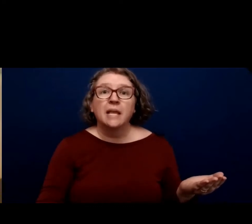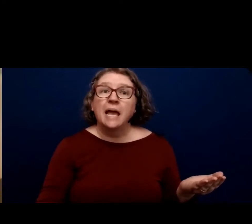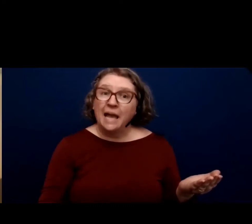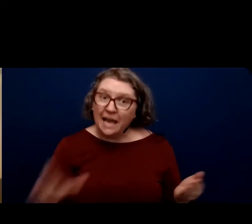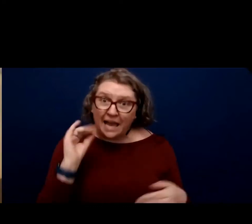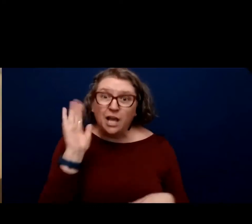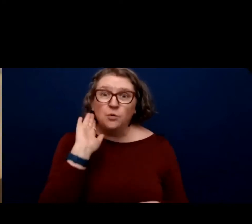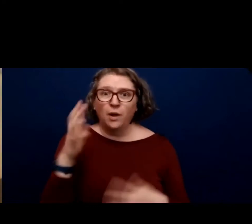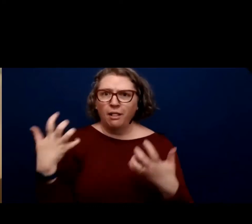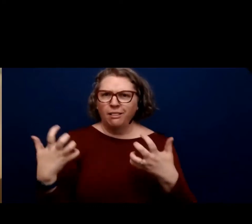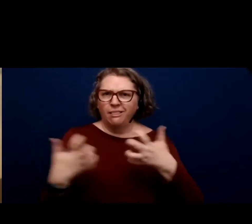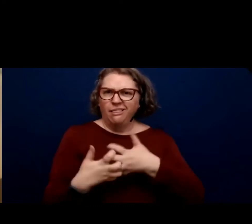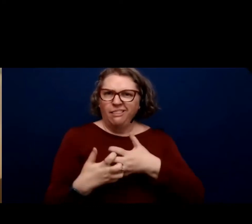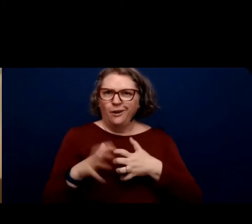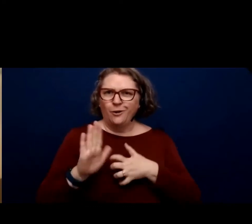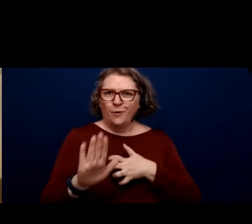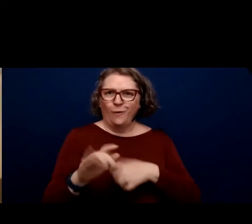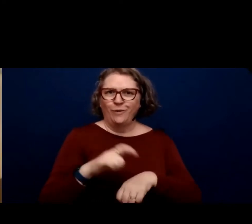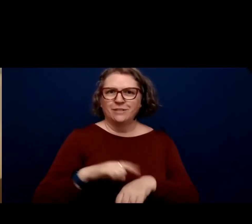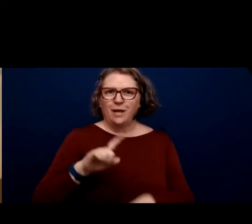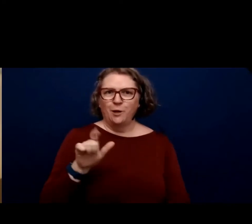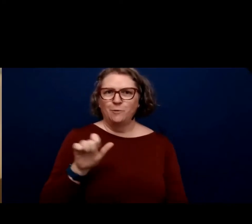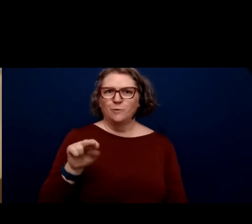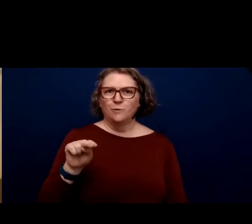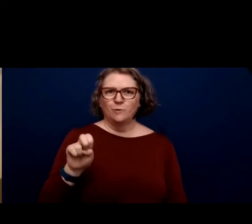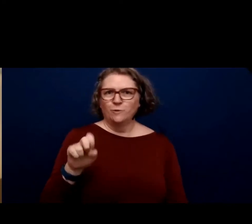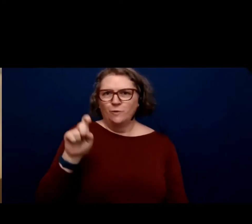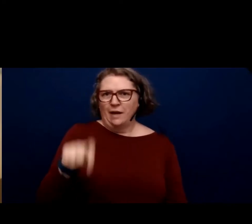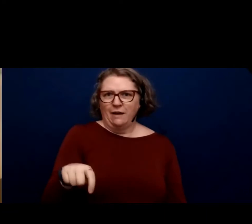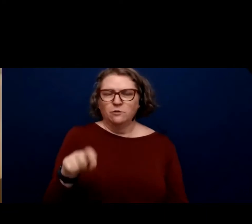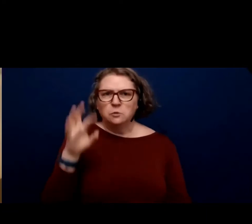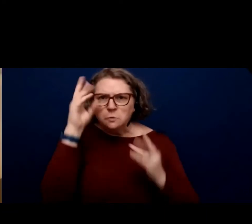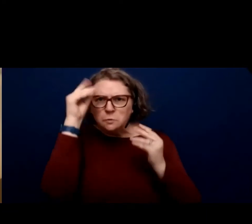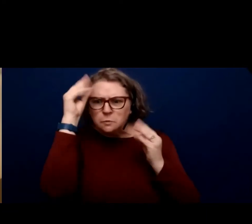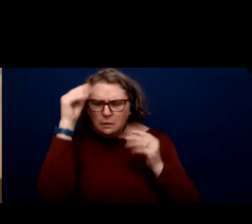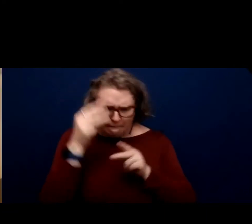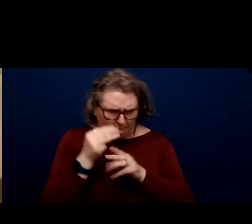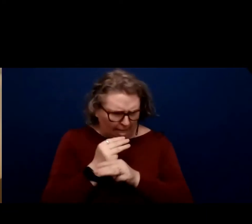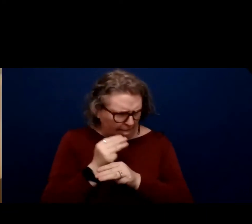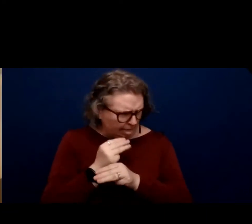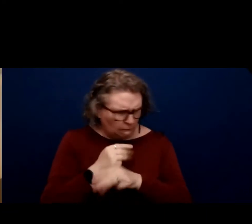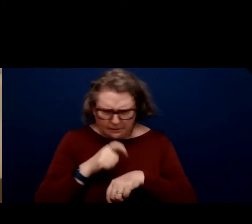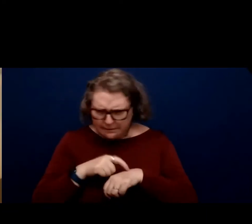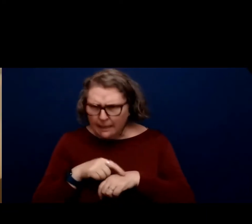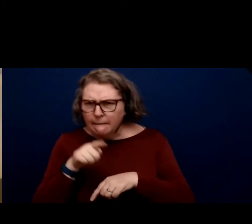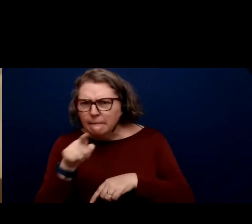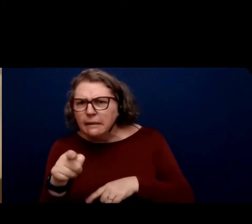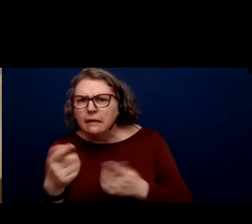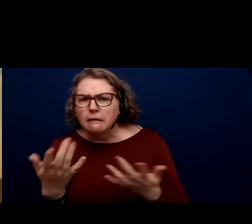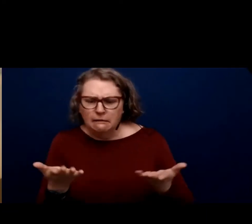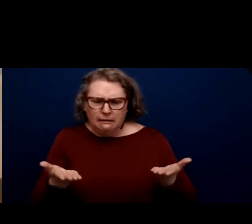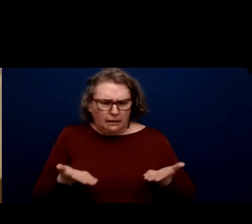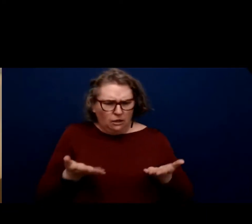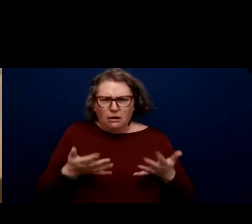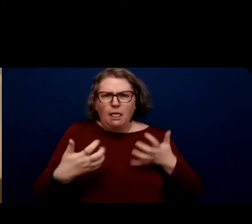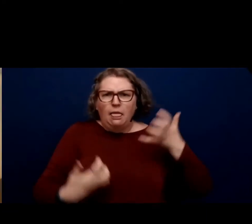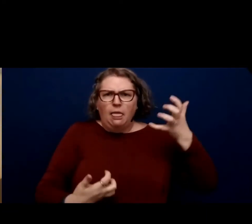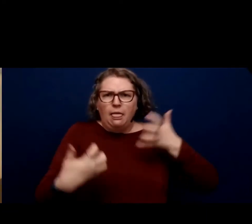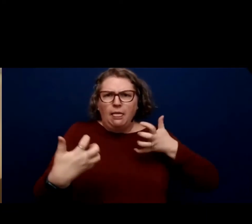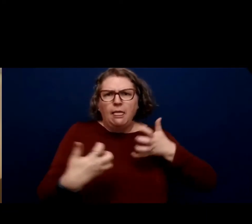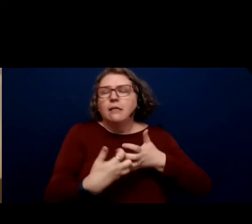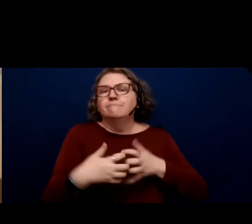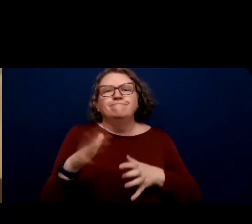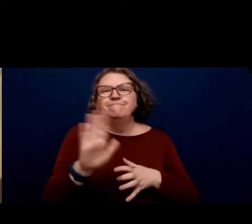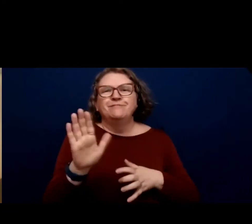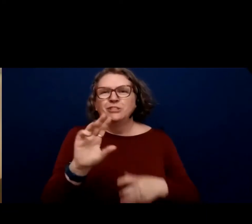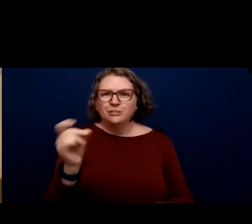your own time zone, so you won't have to worry about those kinds of mathematics and get to really want where